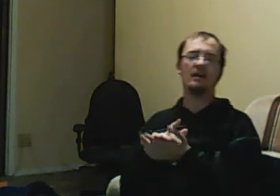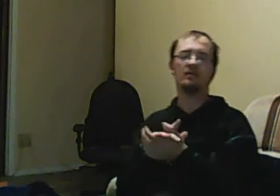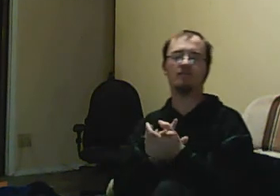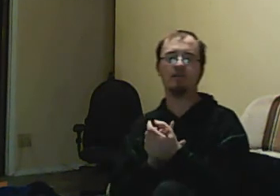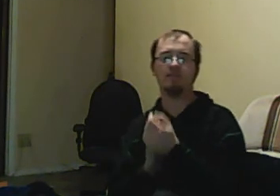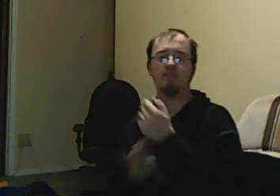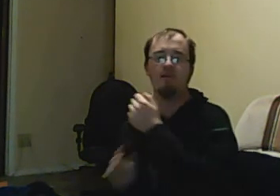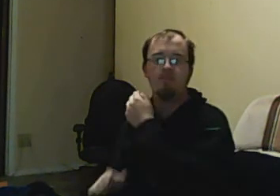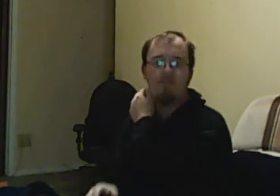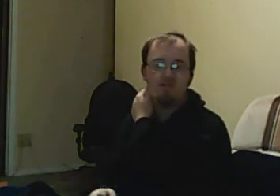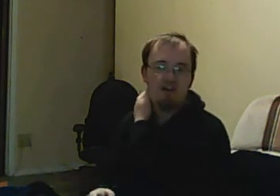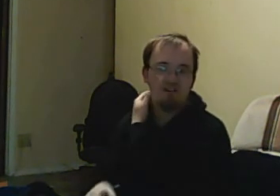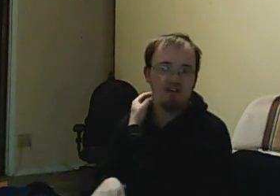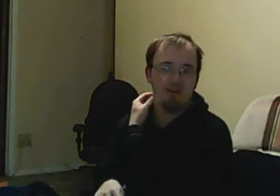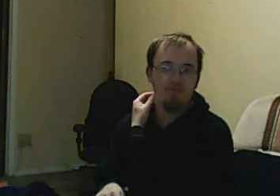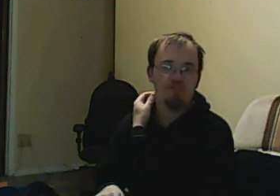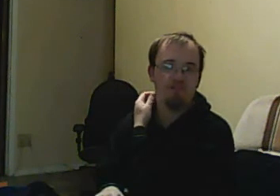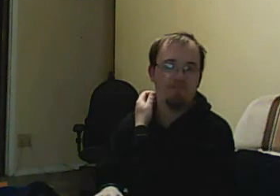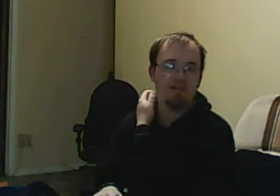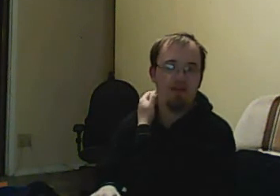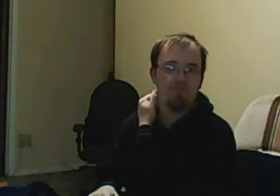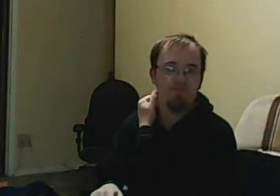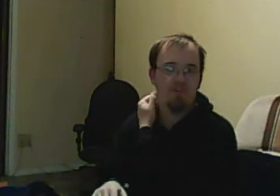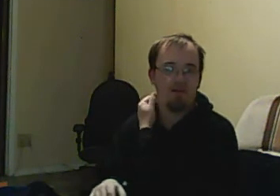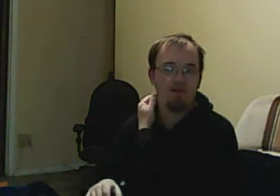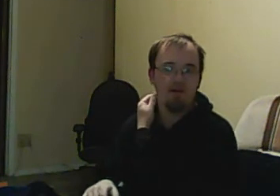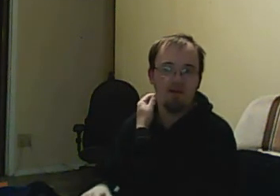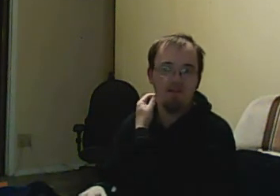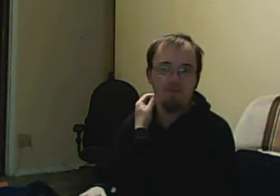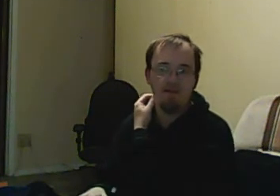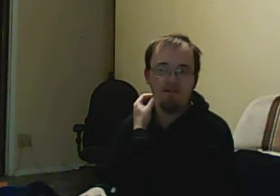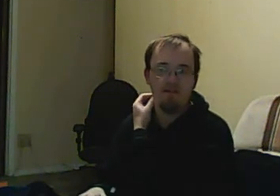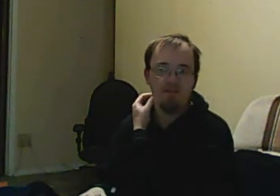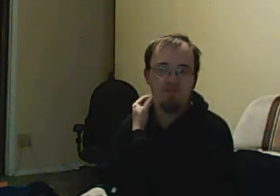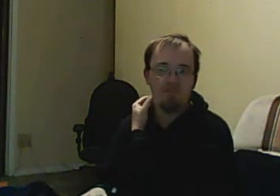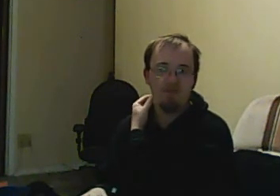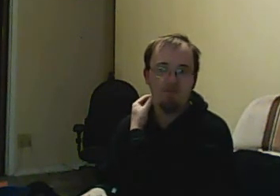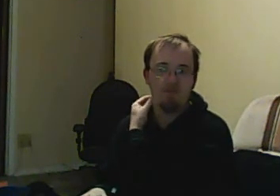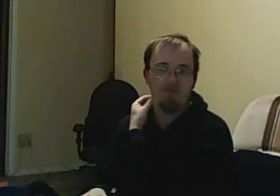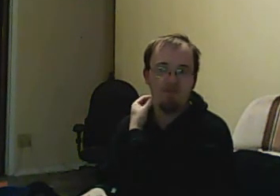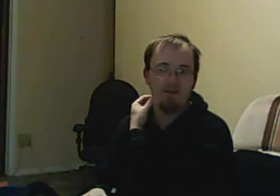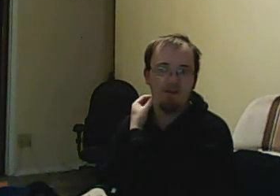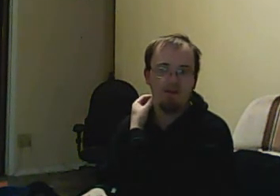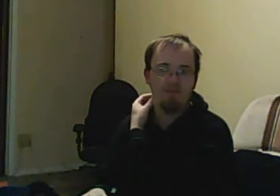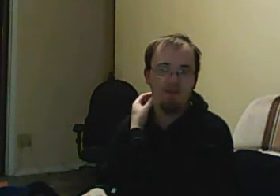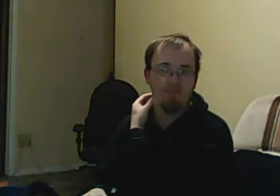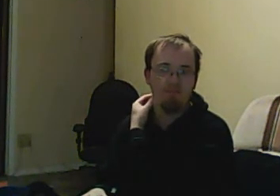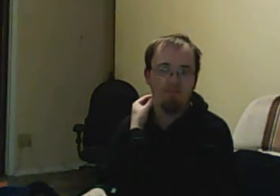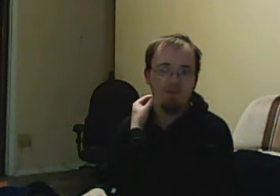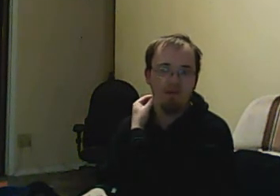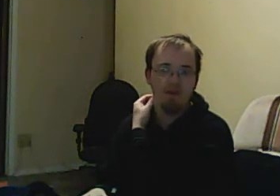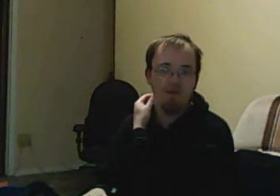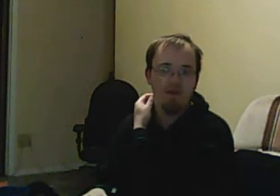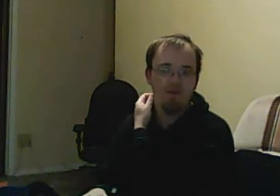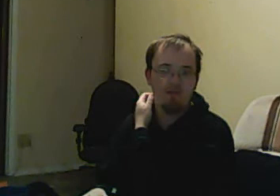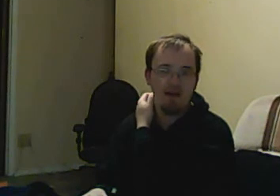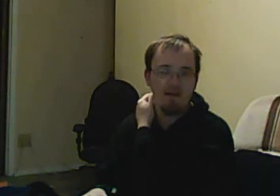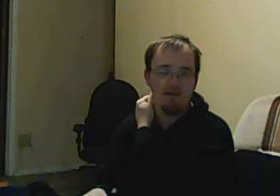Daniel Clark says, it was very challenging, emotions and fear. That's a way to sell it if you're doing a horror film. You know, there's a guy